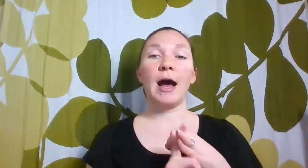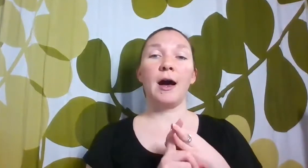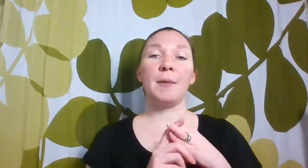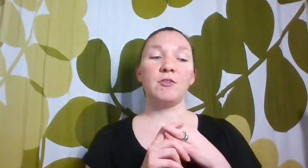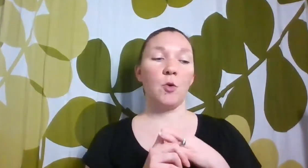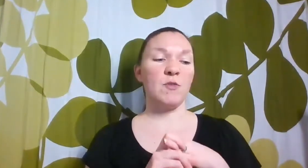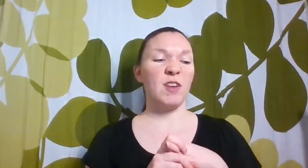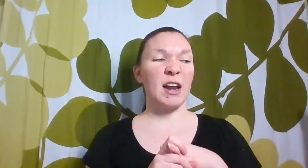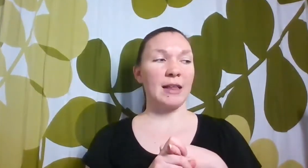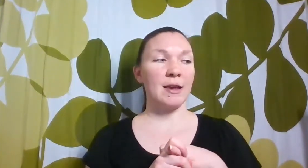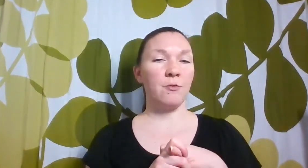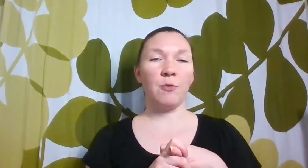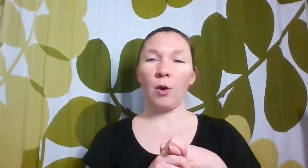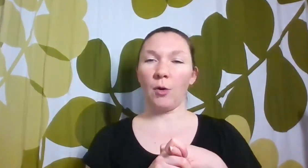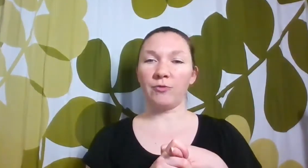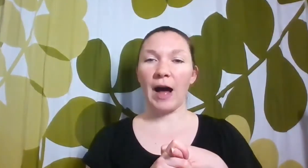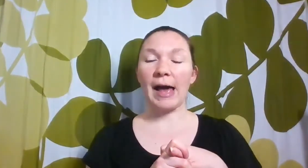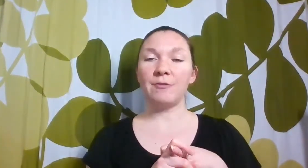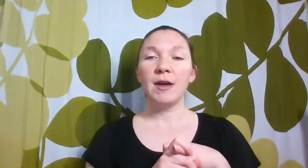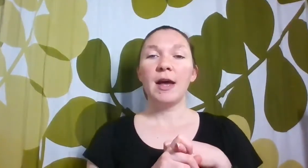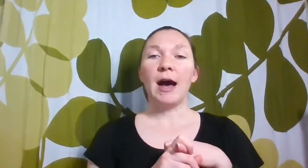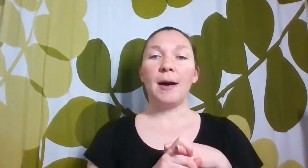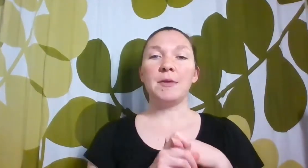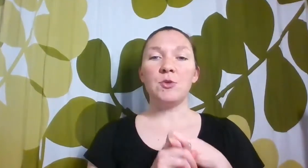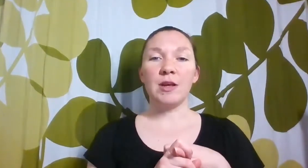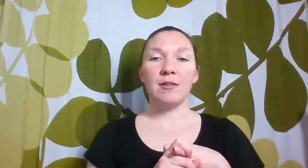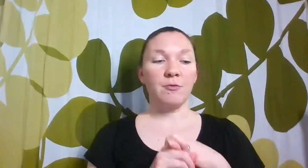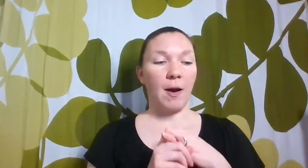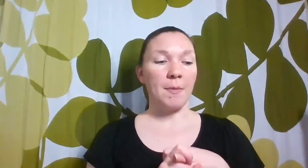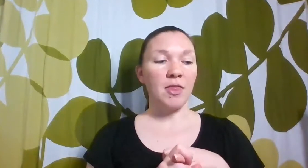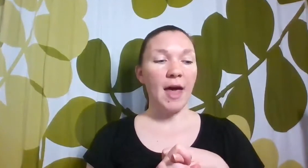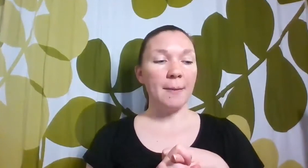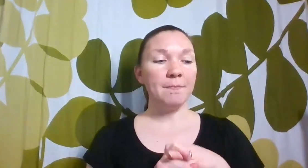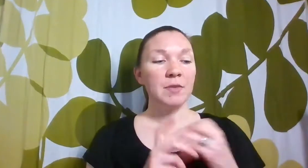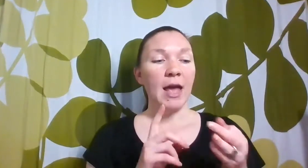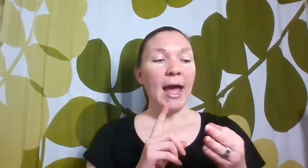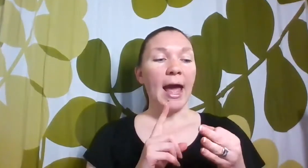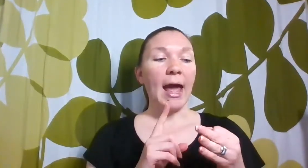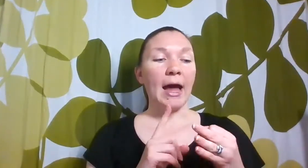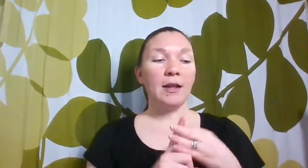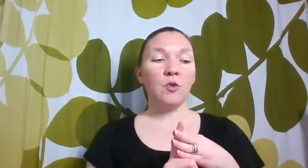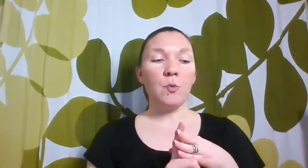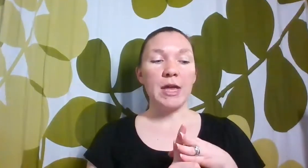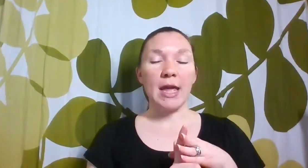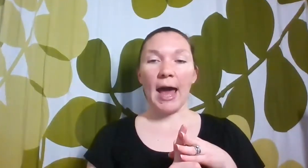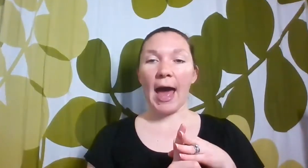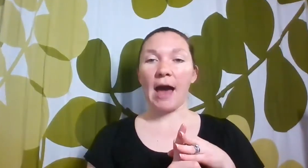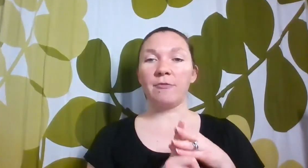So we've done, I think, four or five units from them. And we have